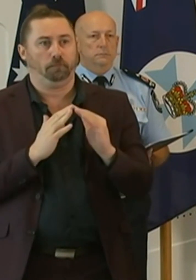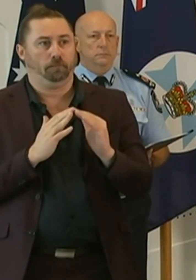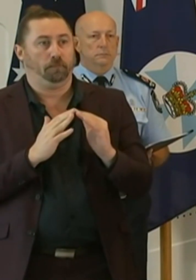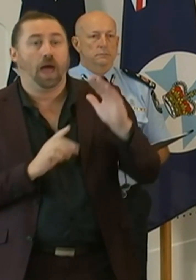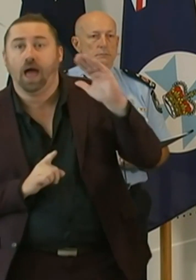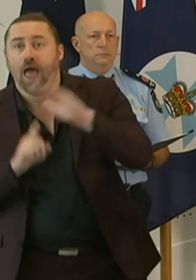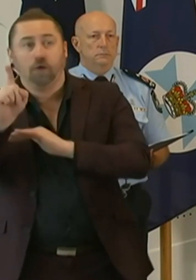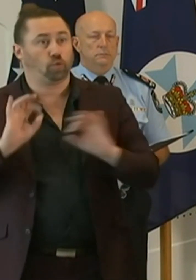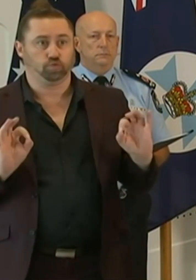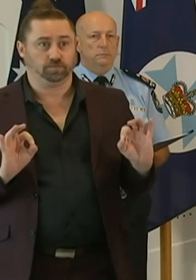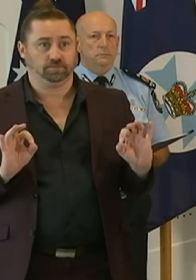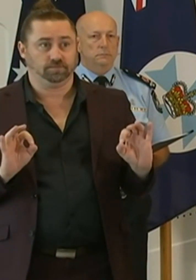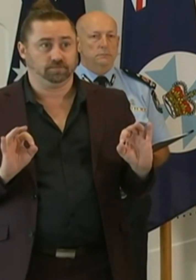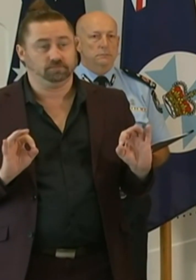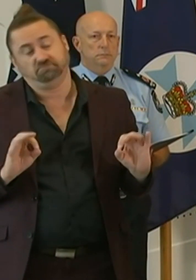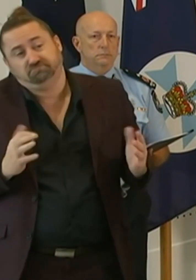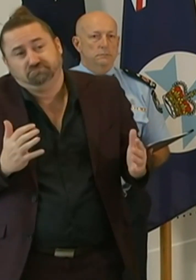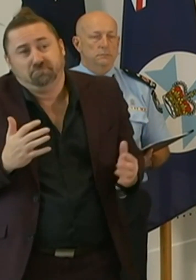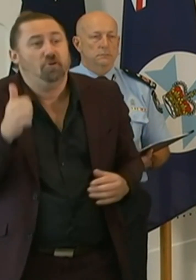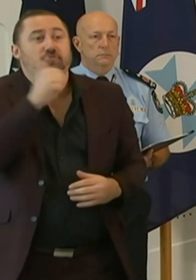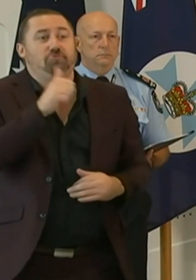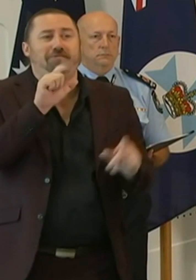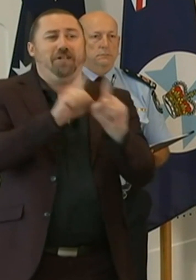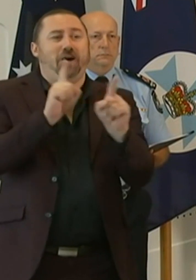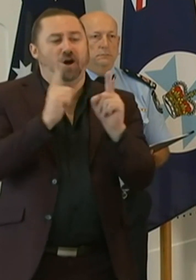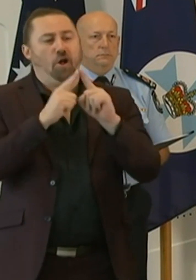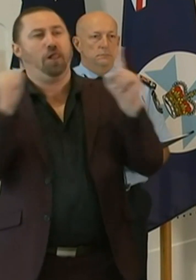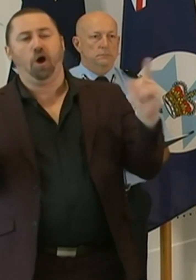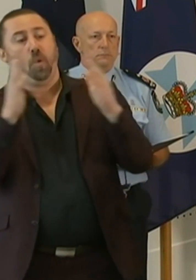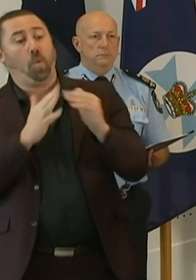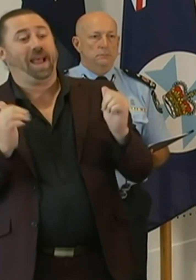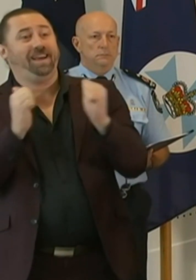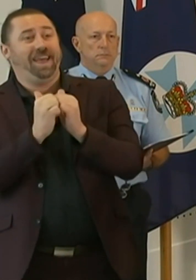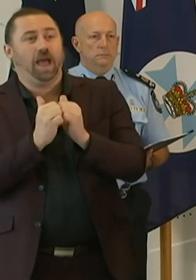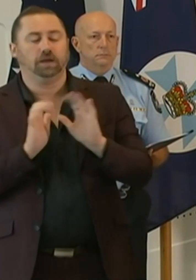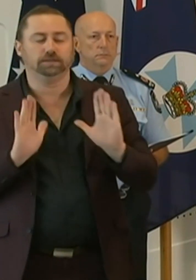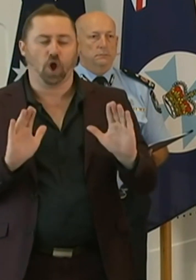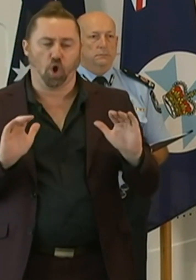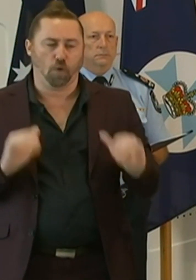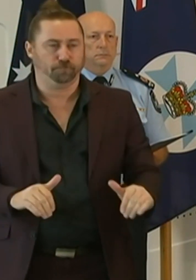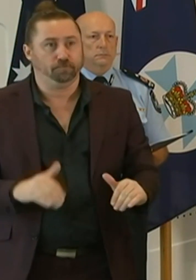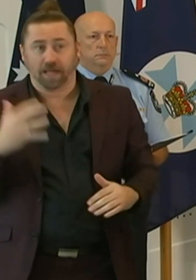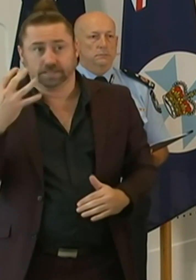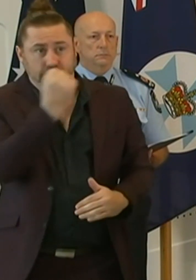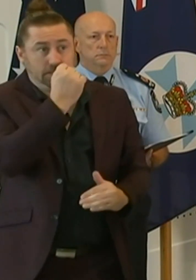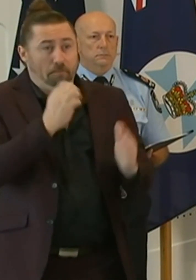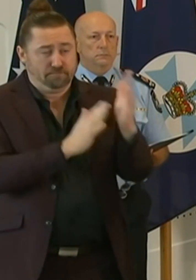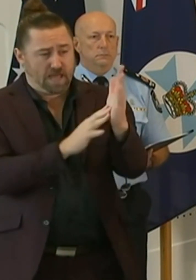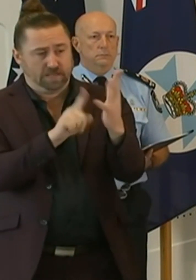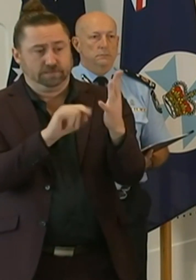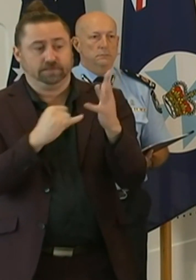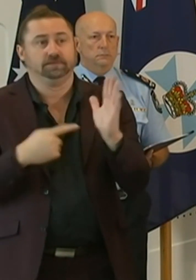home. Think of it as a long weekend at home. We need to do this.